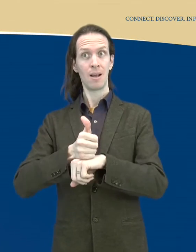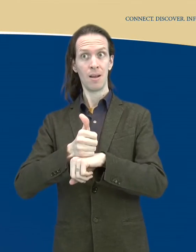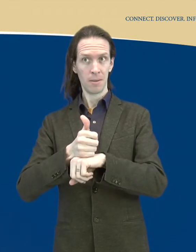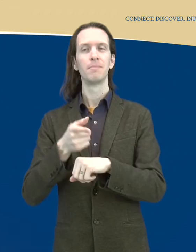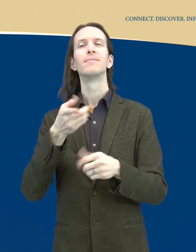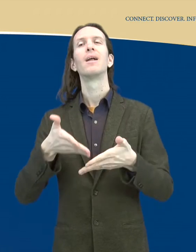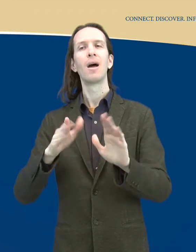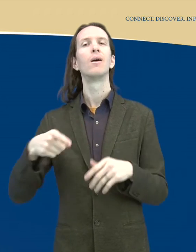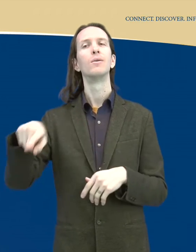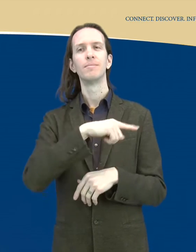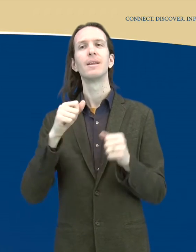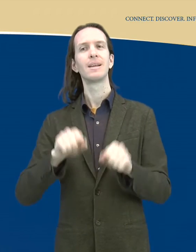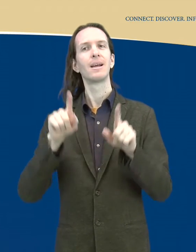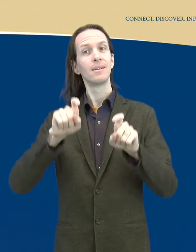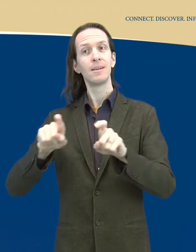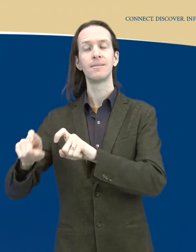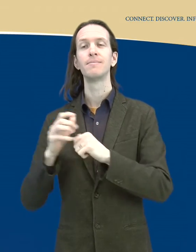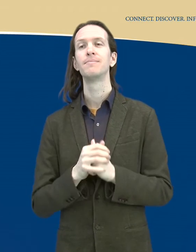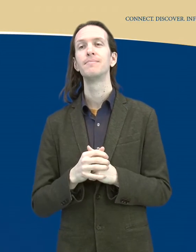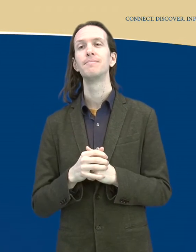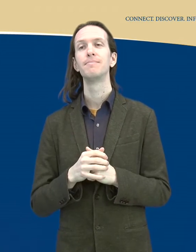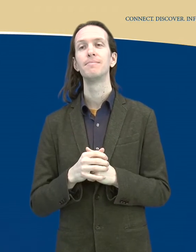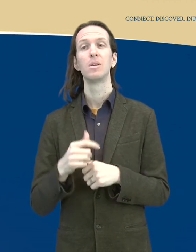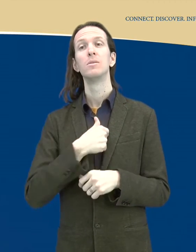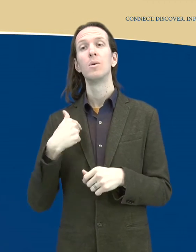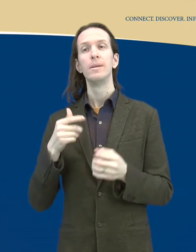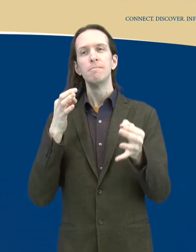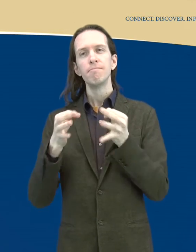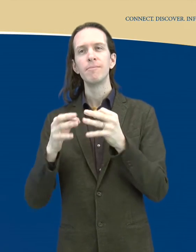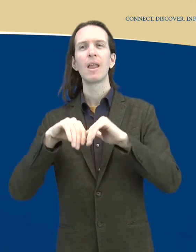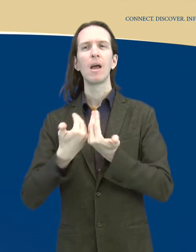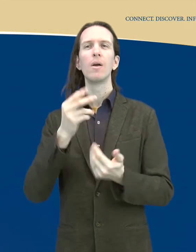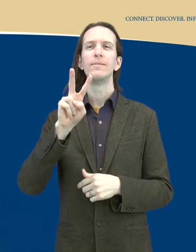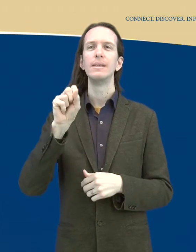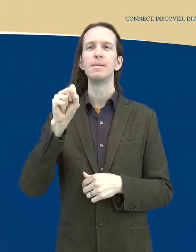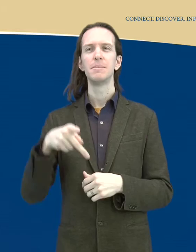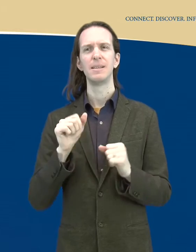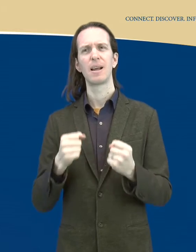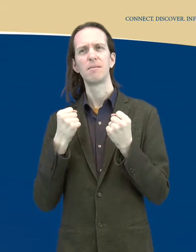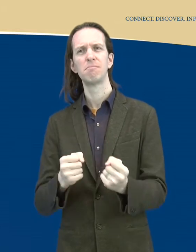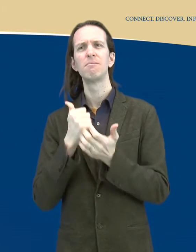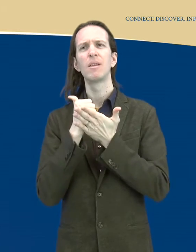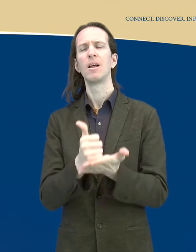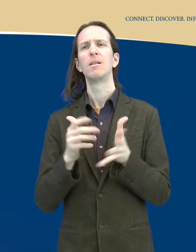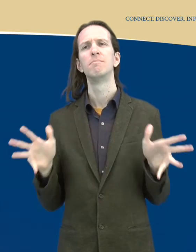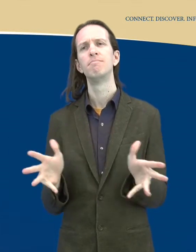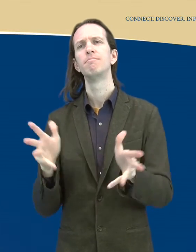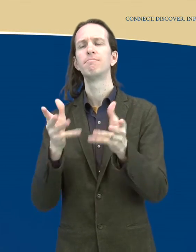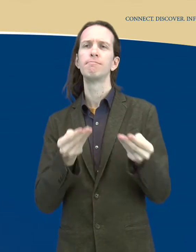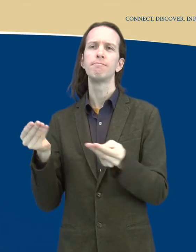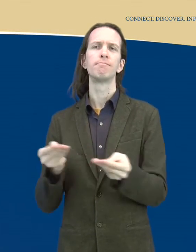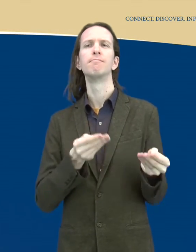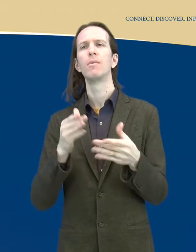sign phonology can be a powerful facilitator of all children's reading success, deaf and